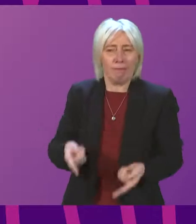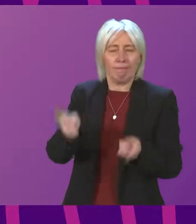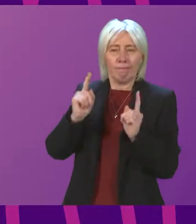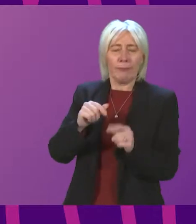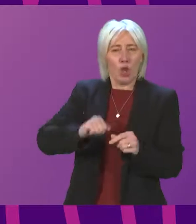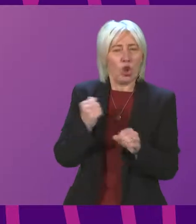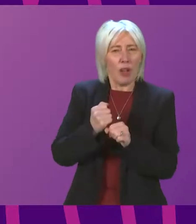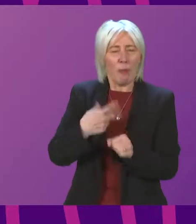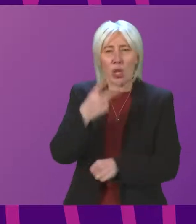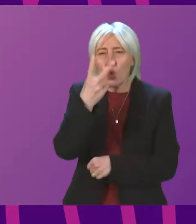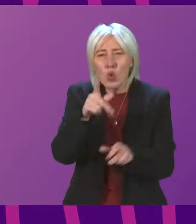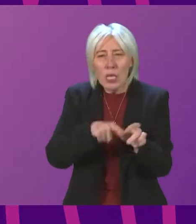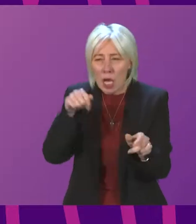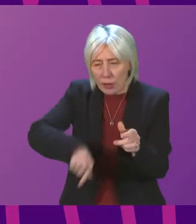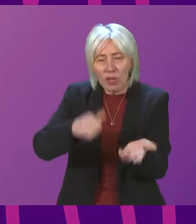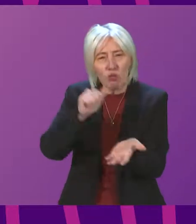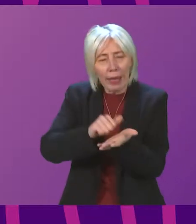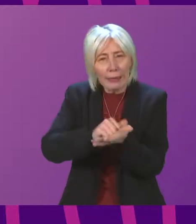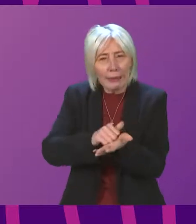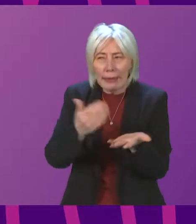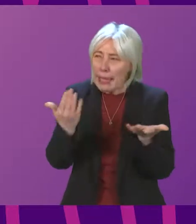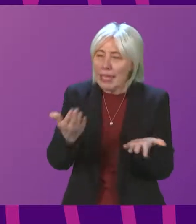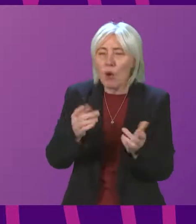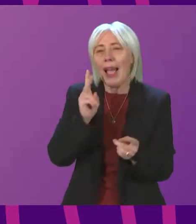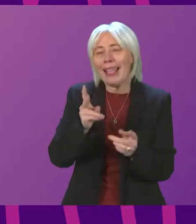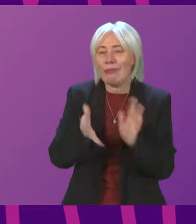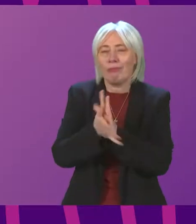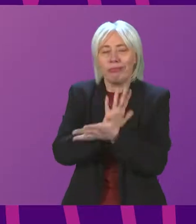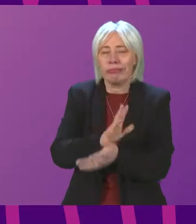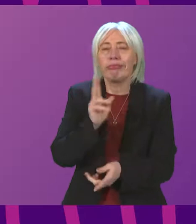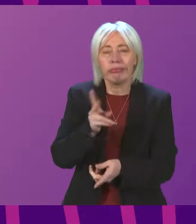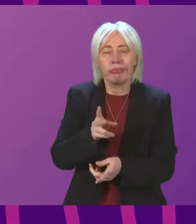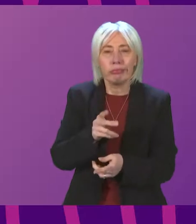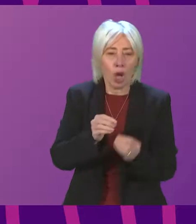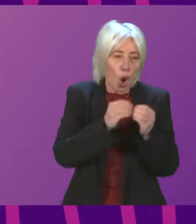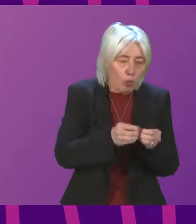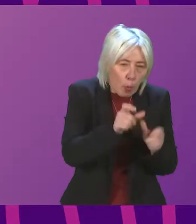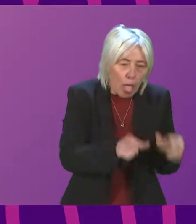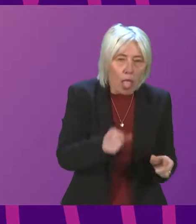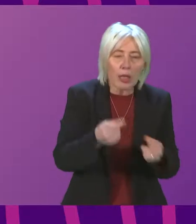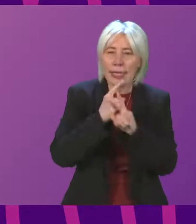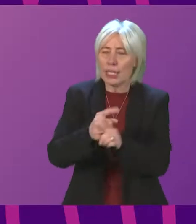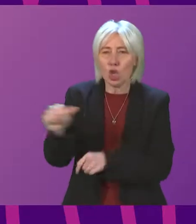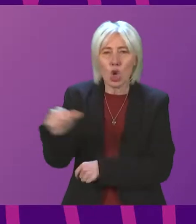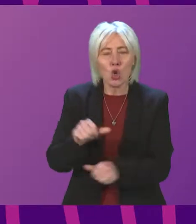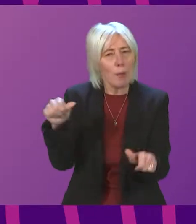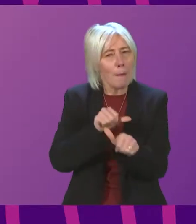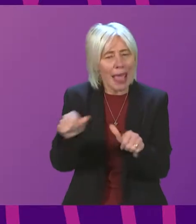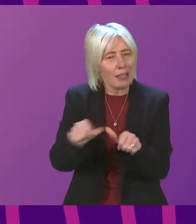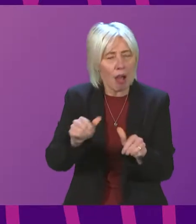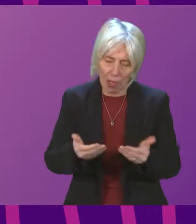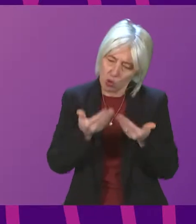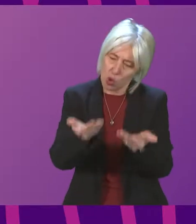had two years to get this right, and we are heading for yet another disaster. Pupils and teachers deserve better than what is being offered today.